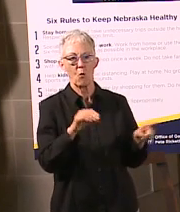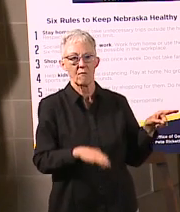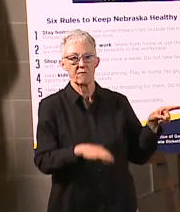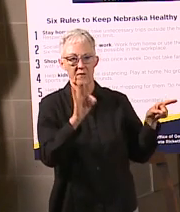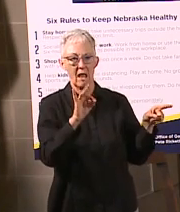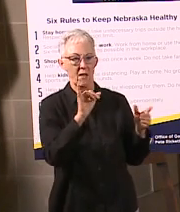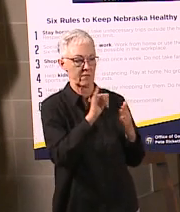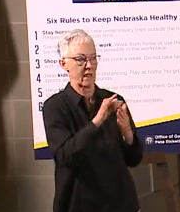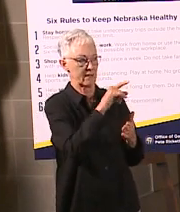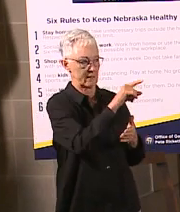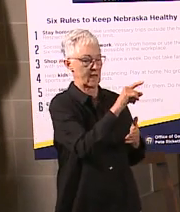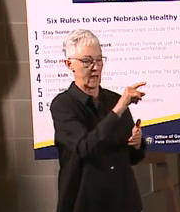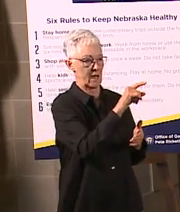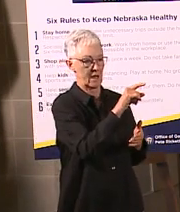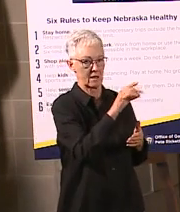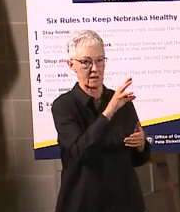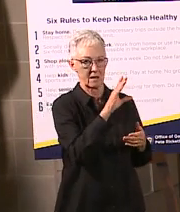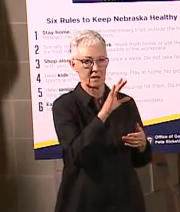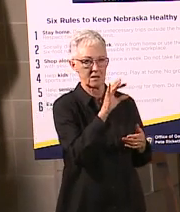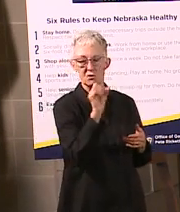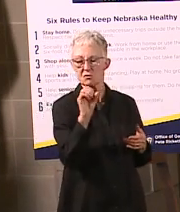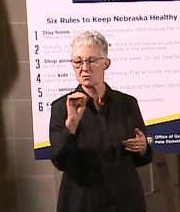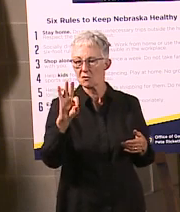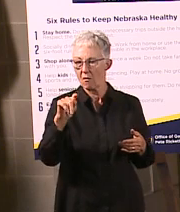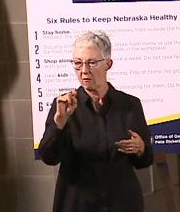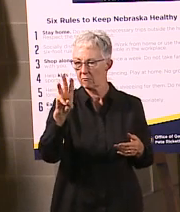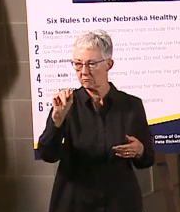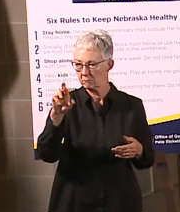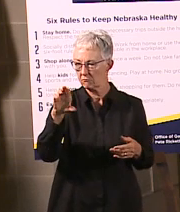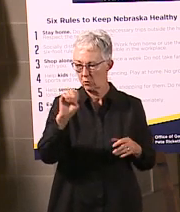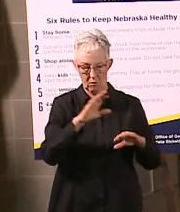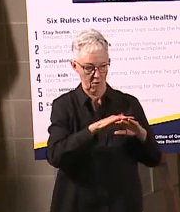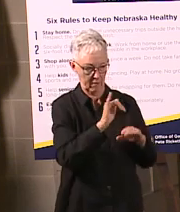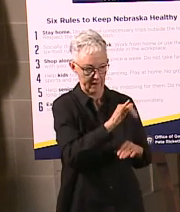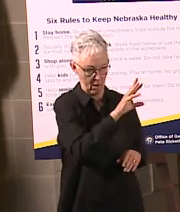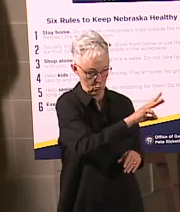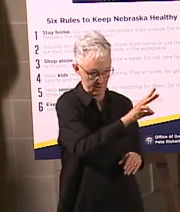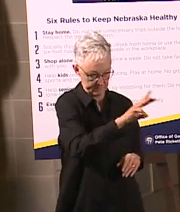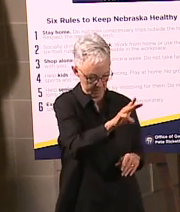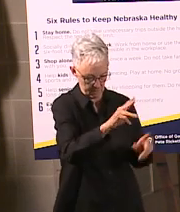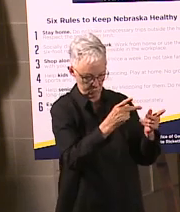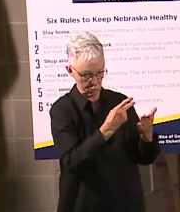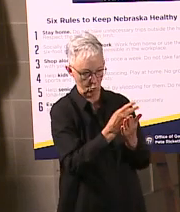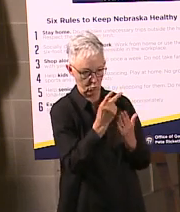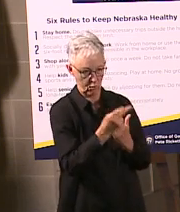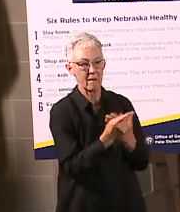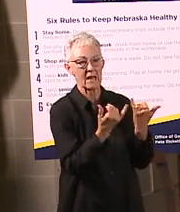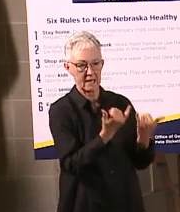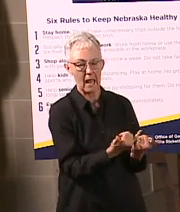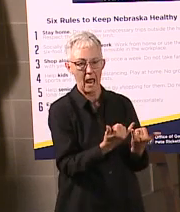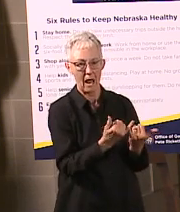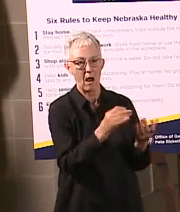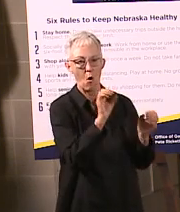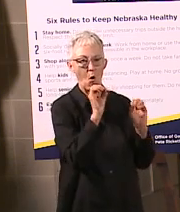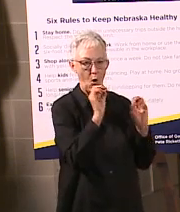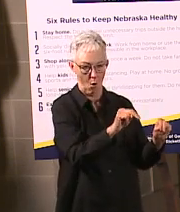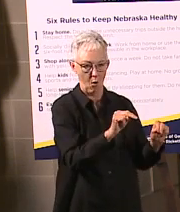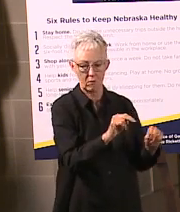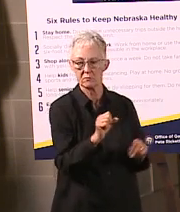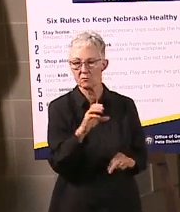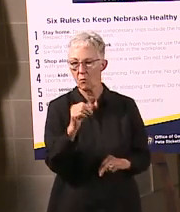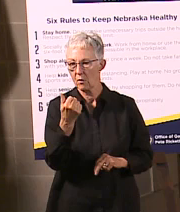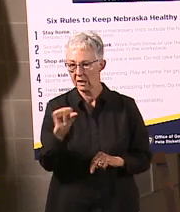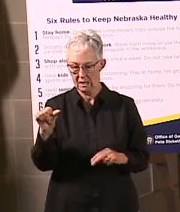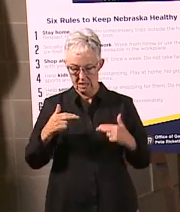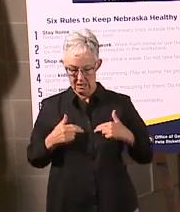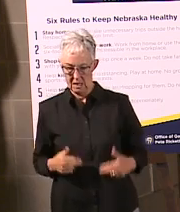So I think that person probably just signed up beforehand before that feature had been turned on. So that feature is now turned on within the software so that, again, if